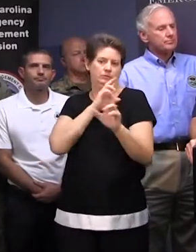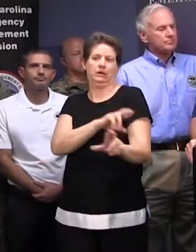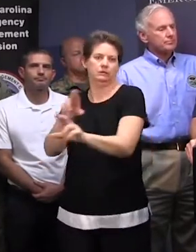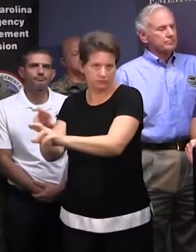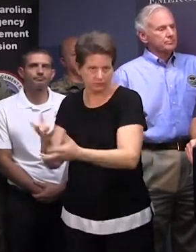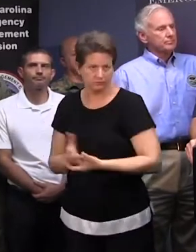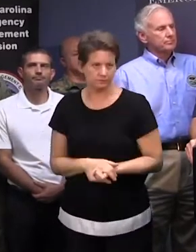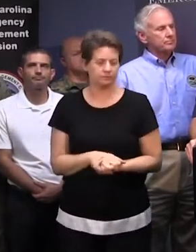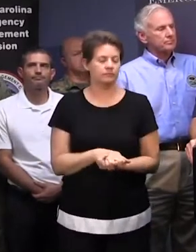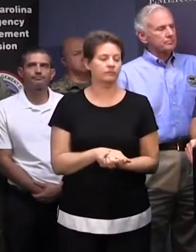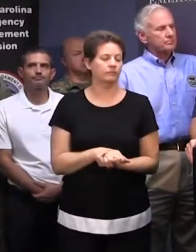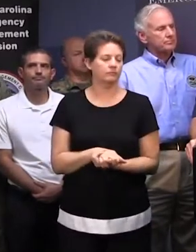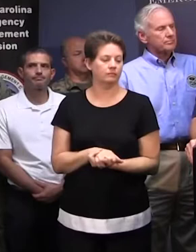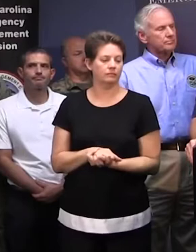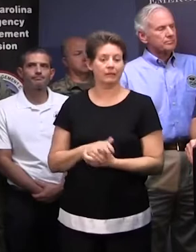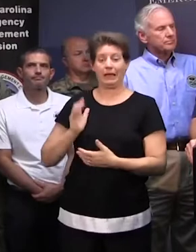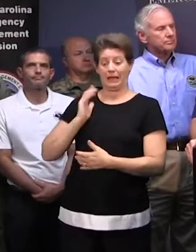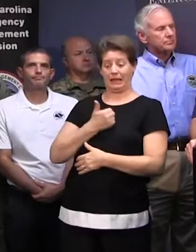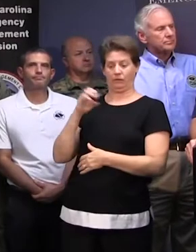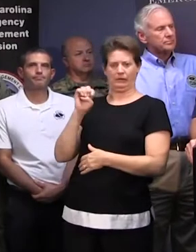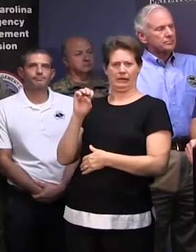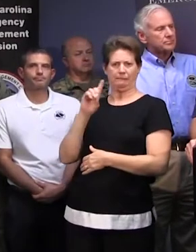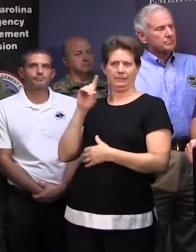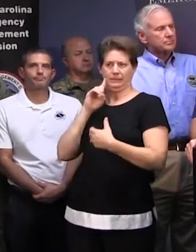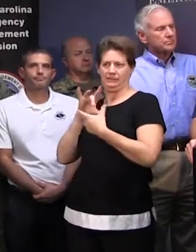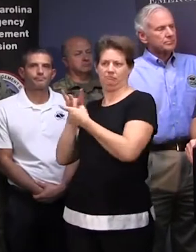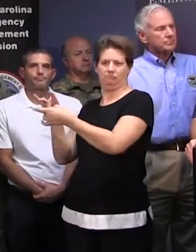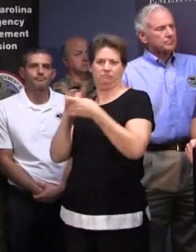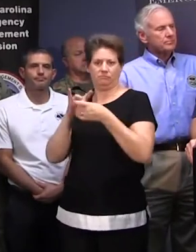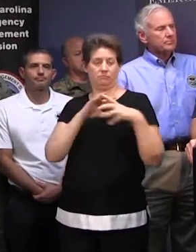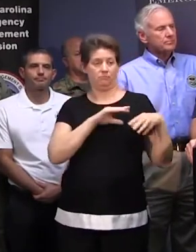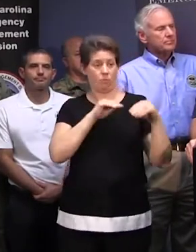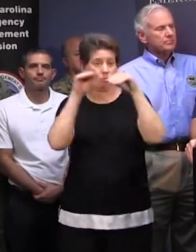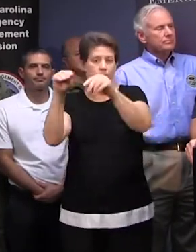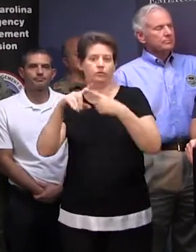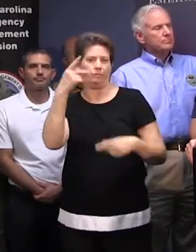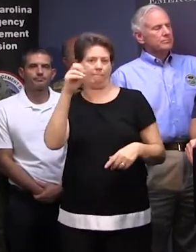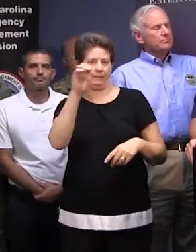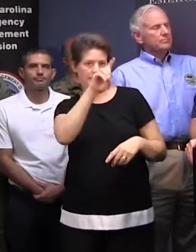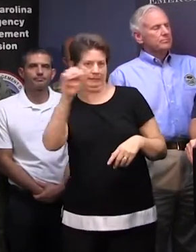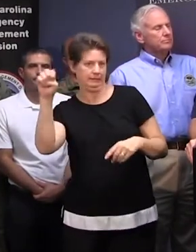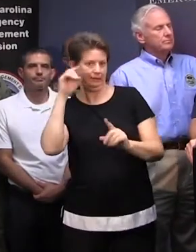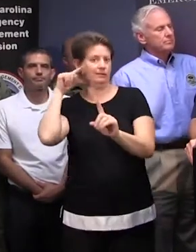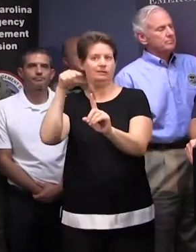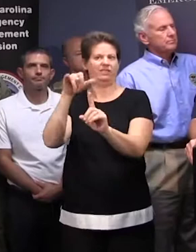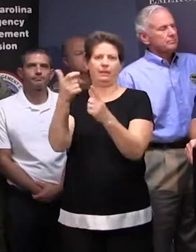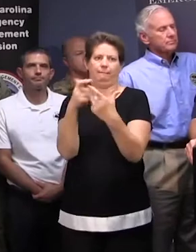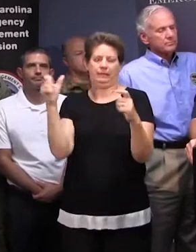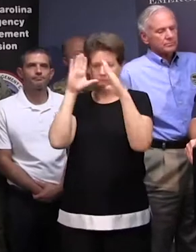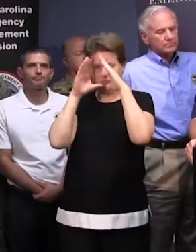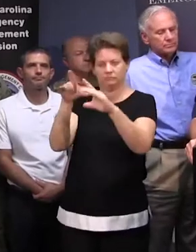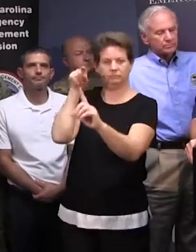And we're moving some of our EMD liaisons to the PD area because that's where the major effort is